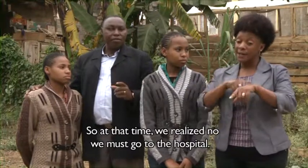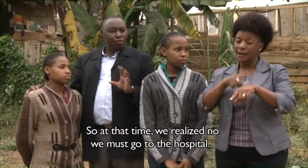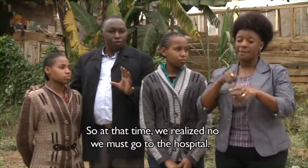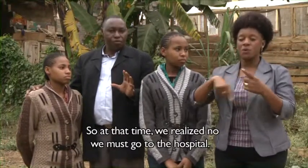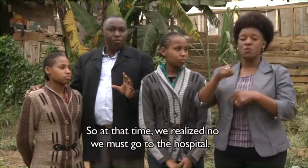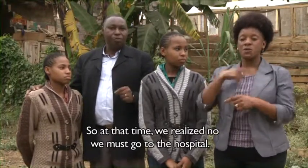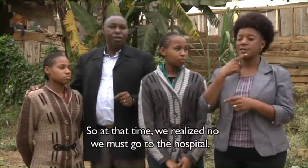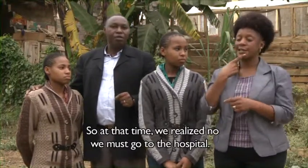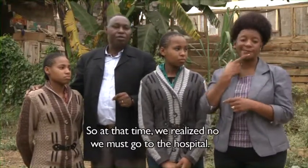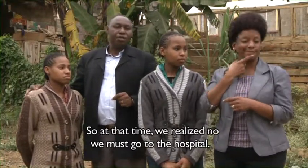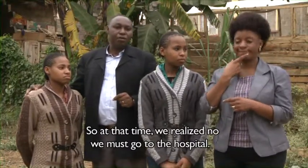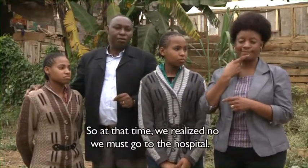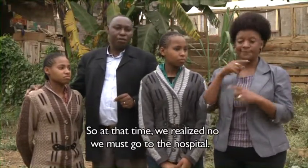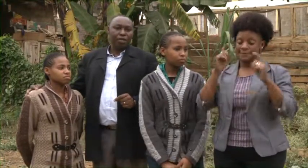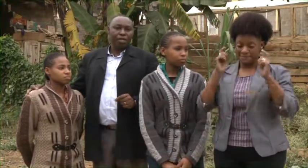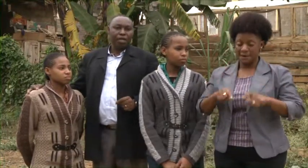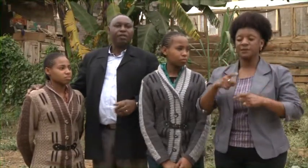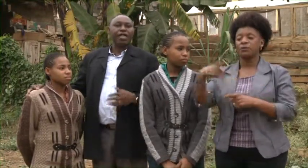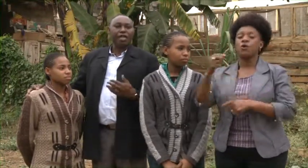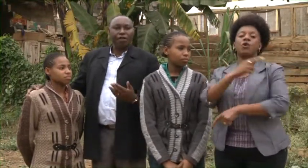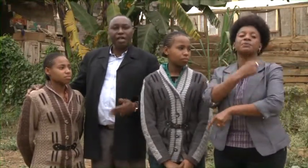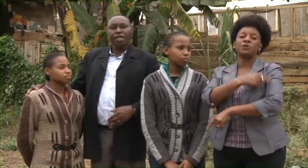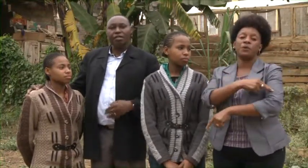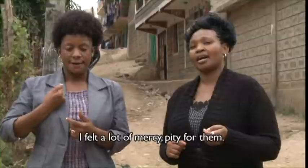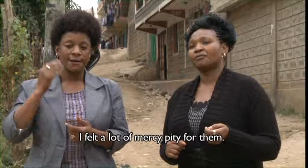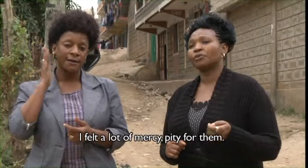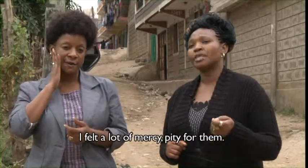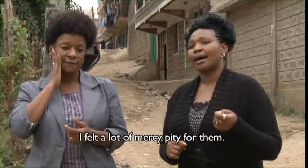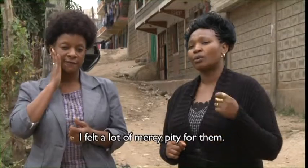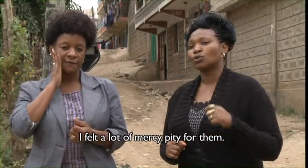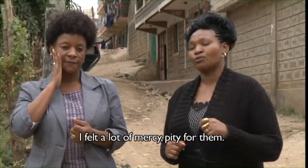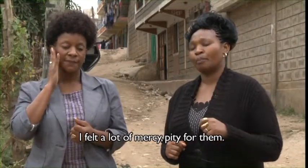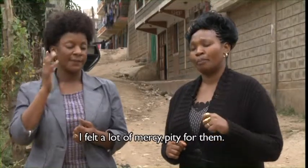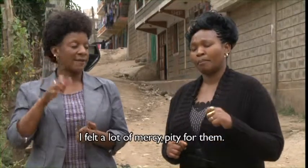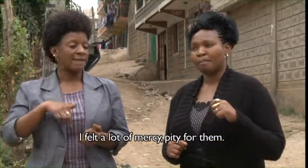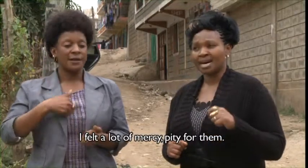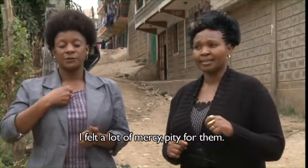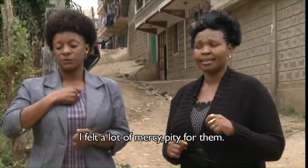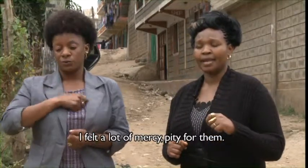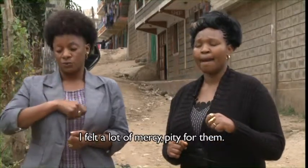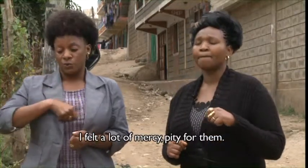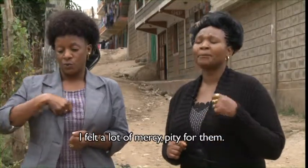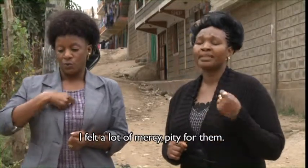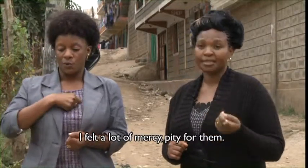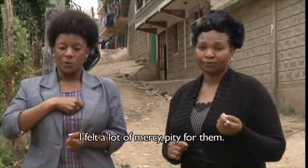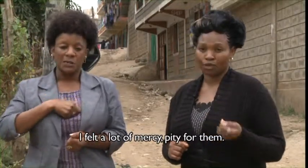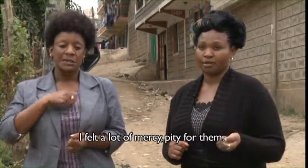no, no, we must go to the hospital. I felt a lot of mercy, pity for them,